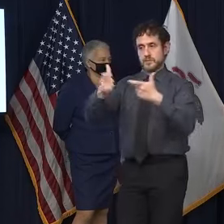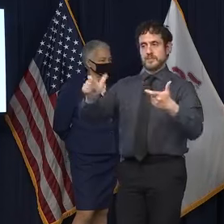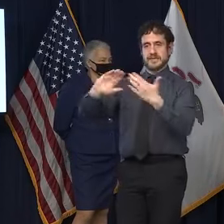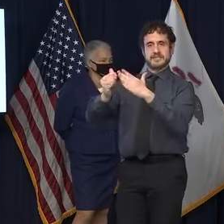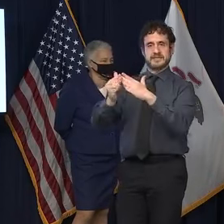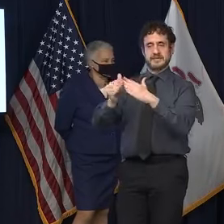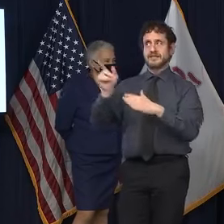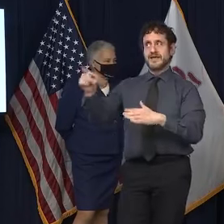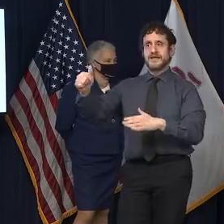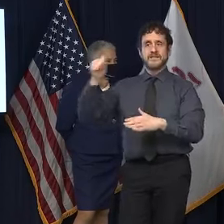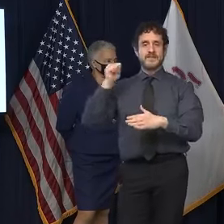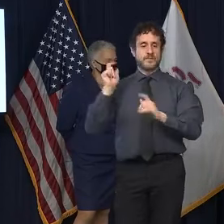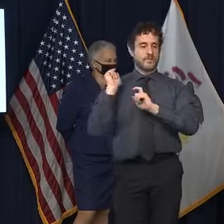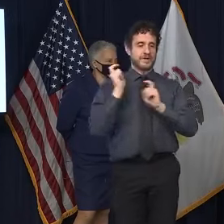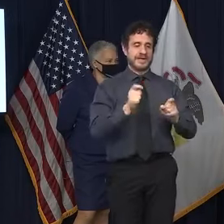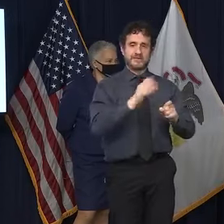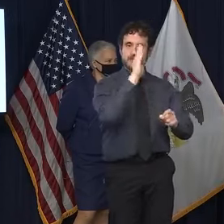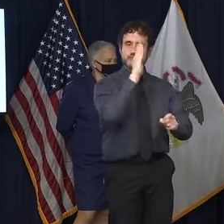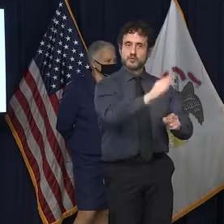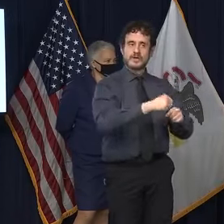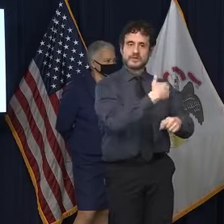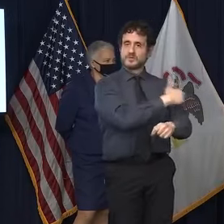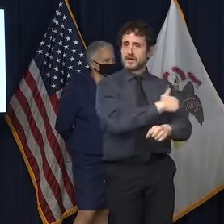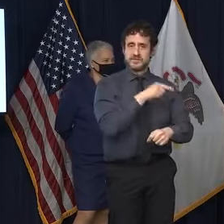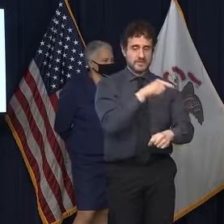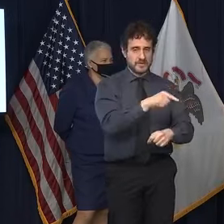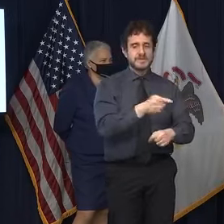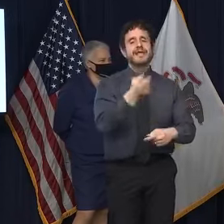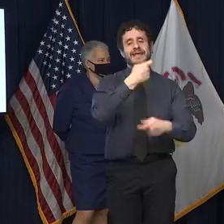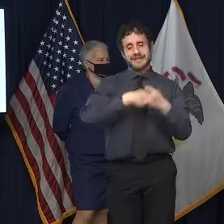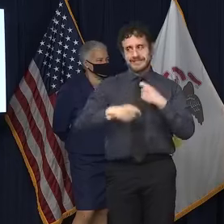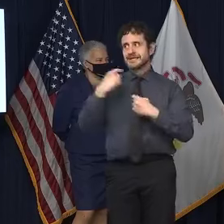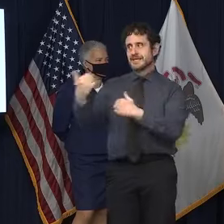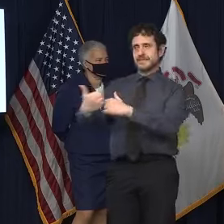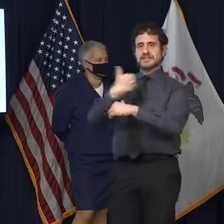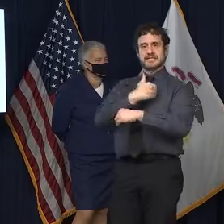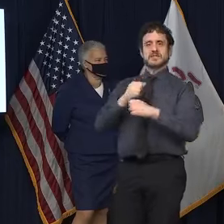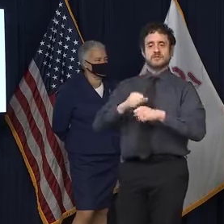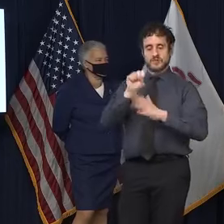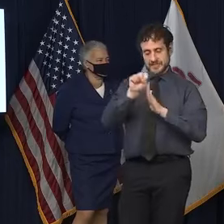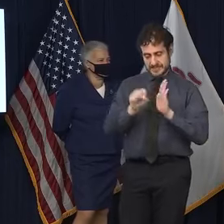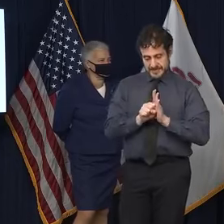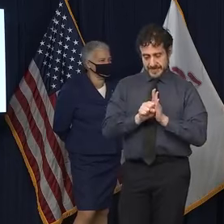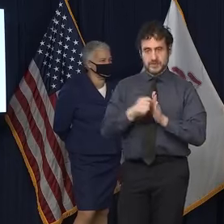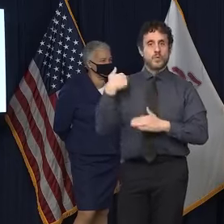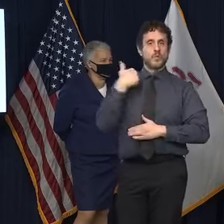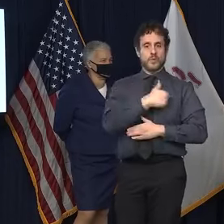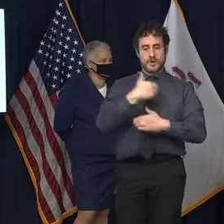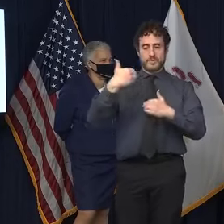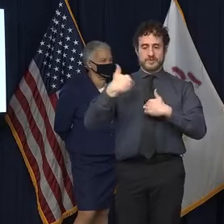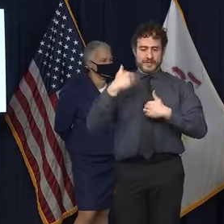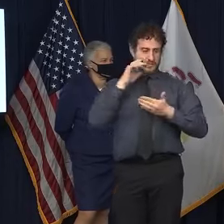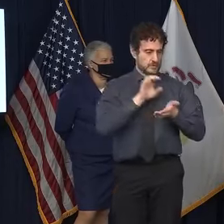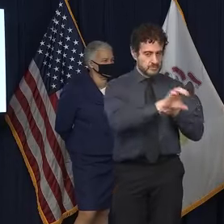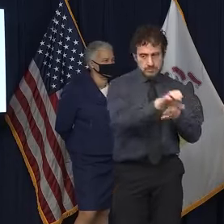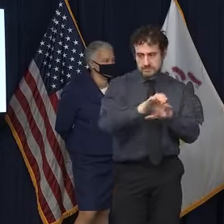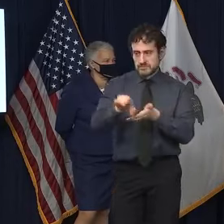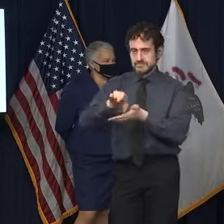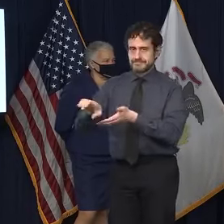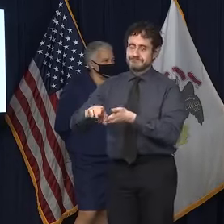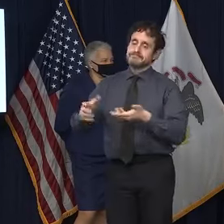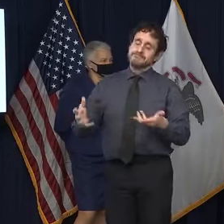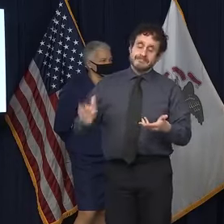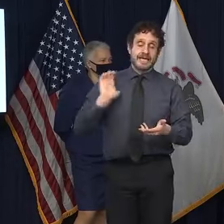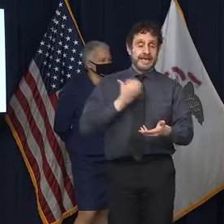not going to deliver directly to hospitals, uh, and rather just ship it to the state and the state, uh, send it out. So